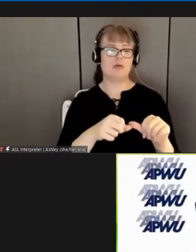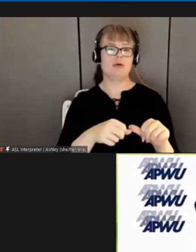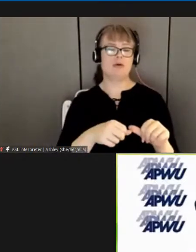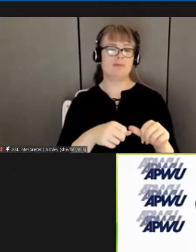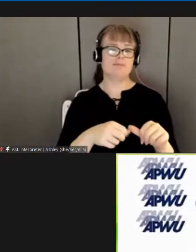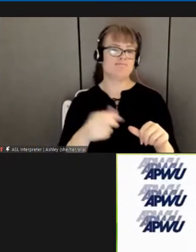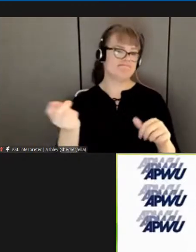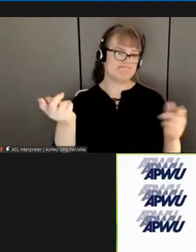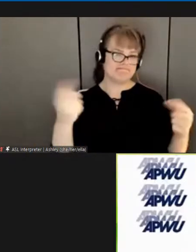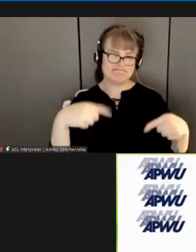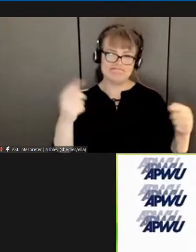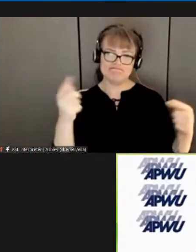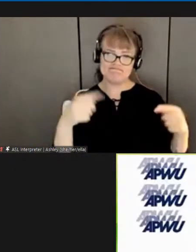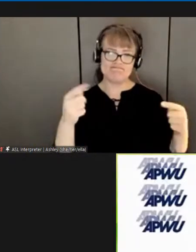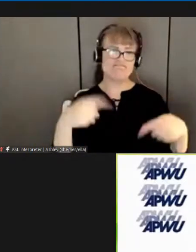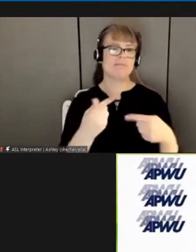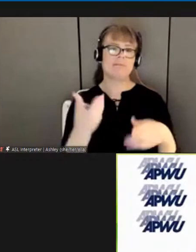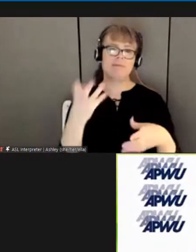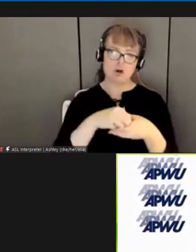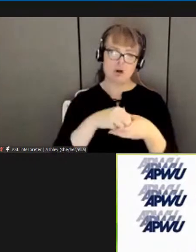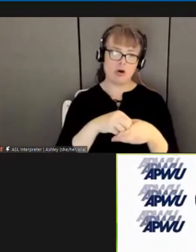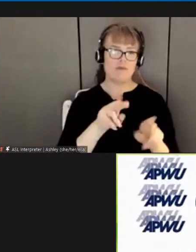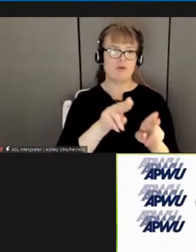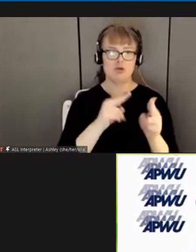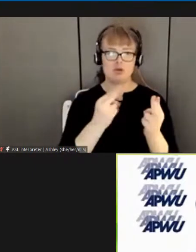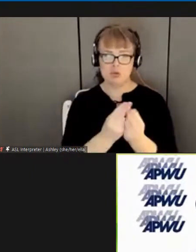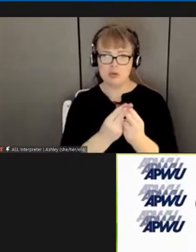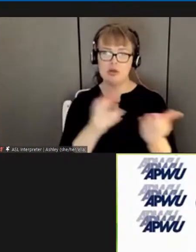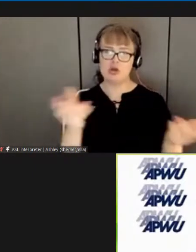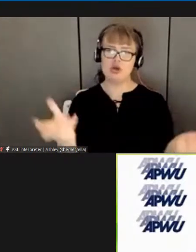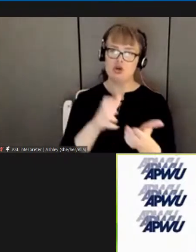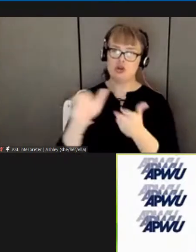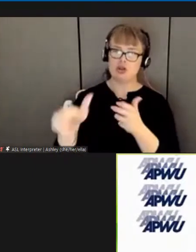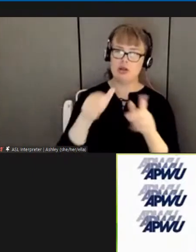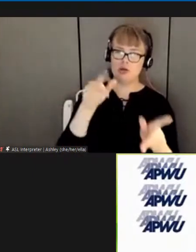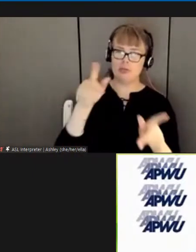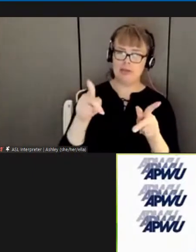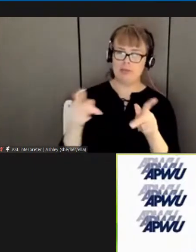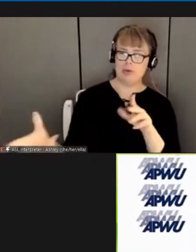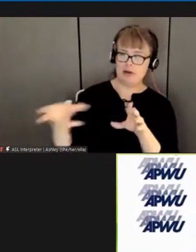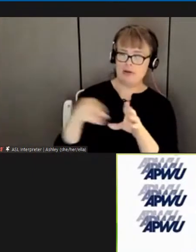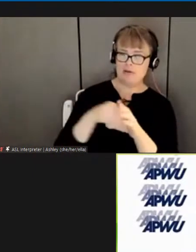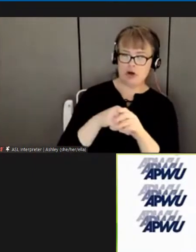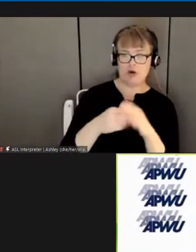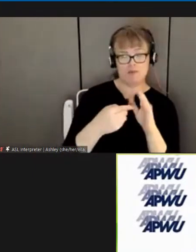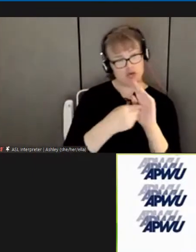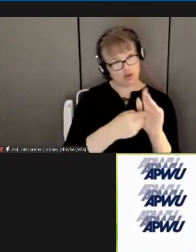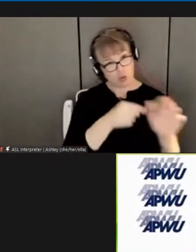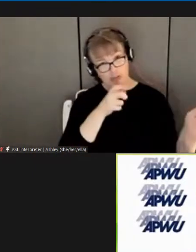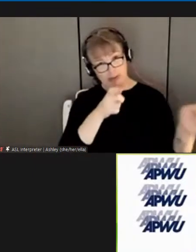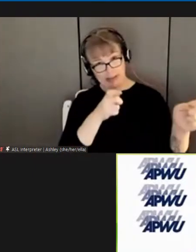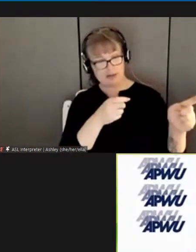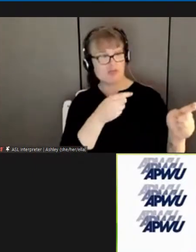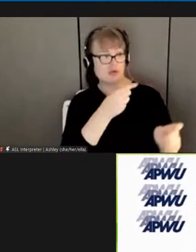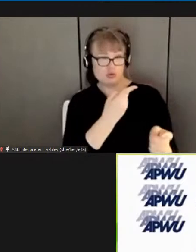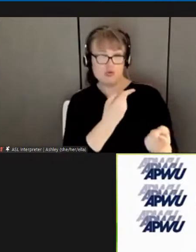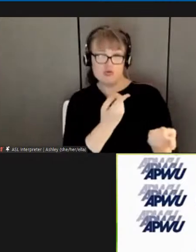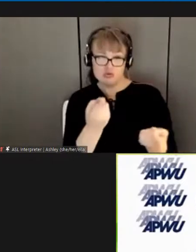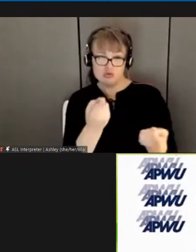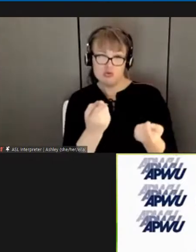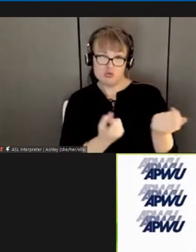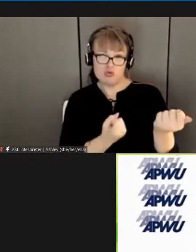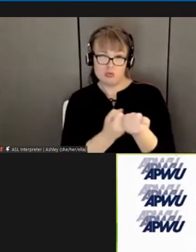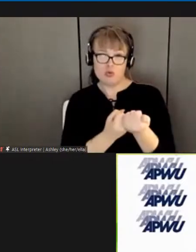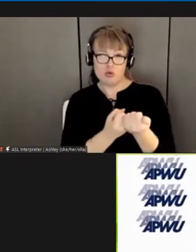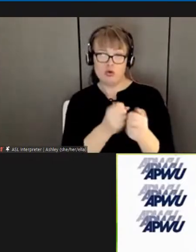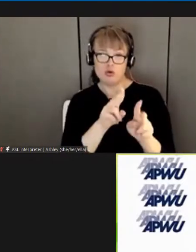others to get involved um show management that you support your union you know and your contract negotiating